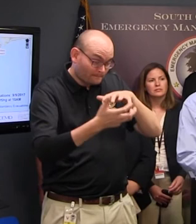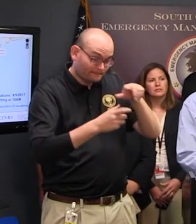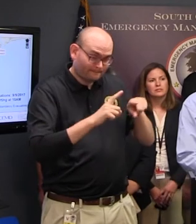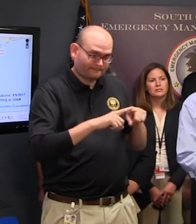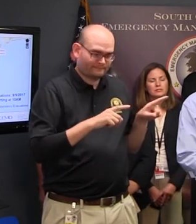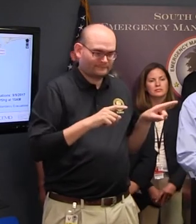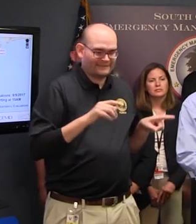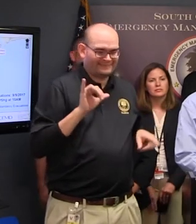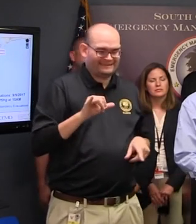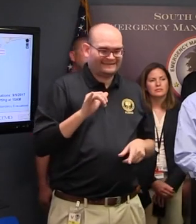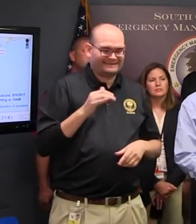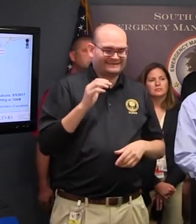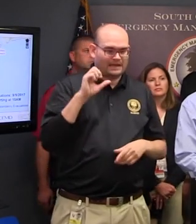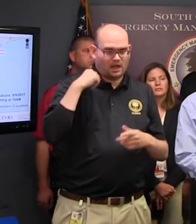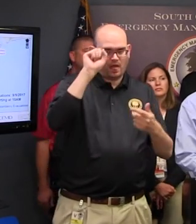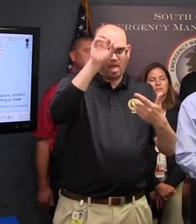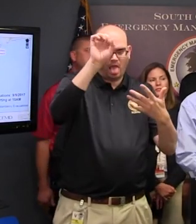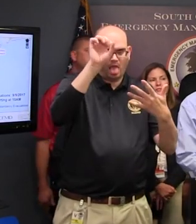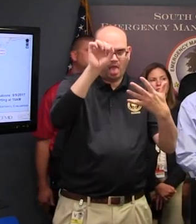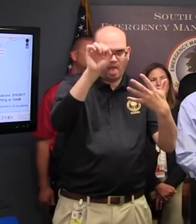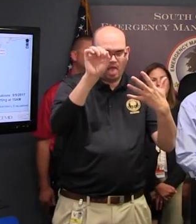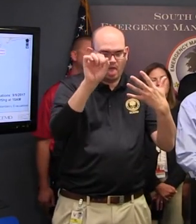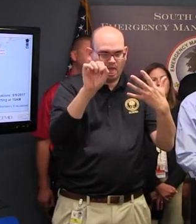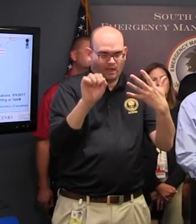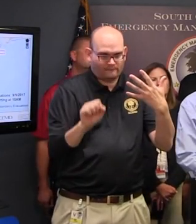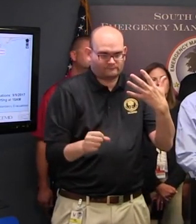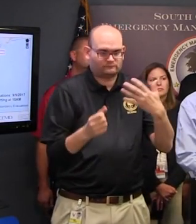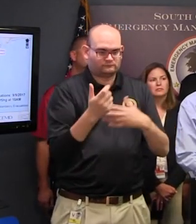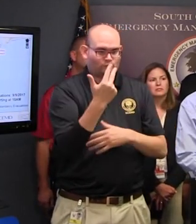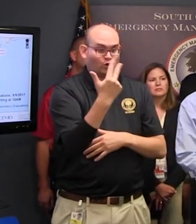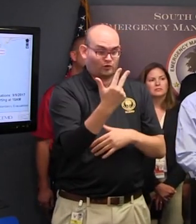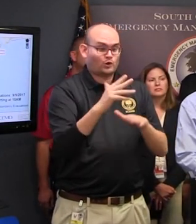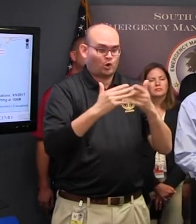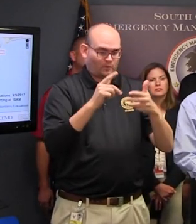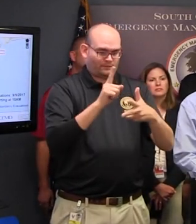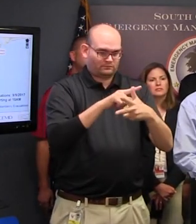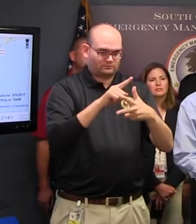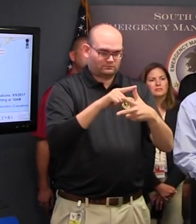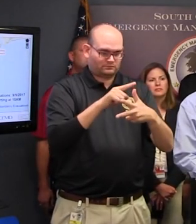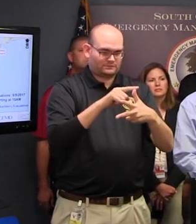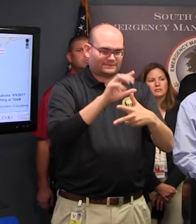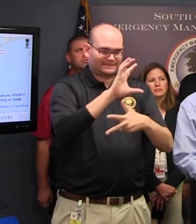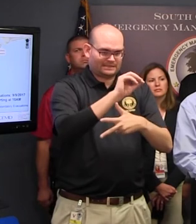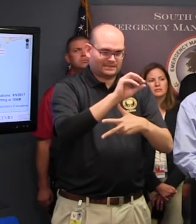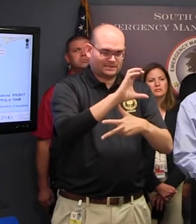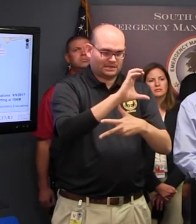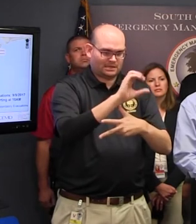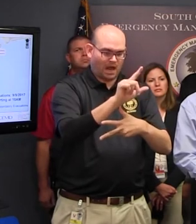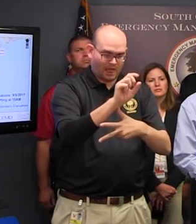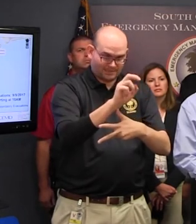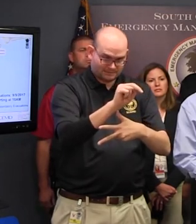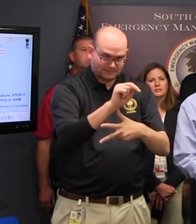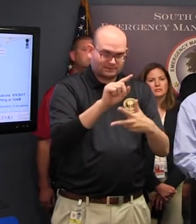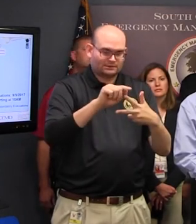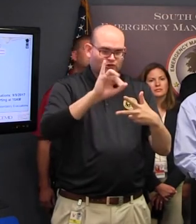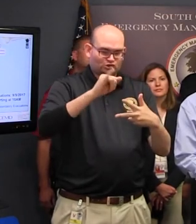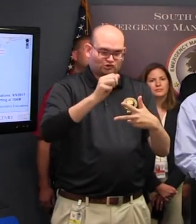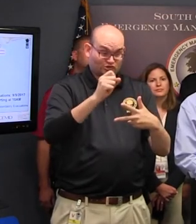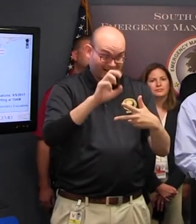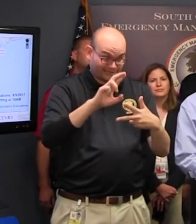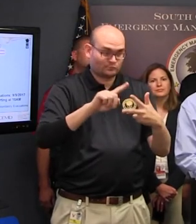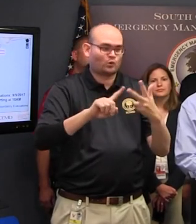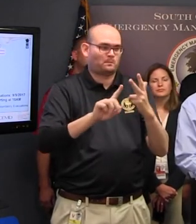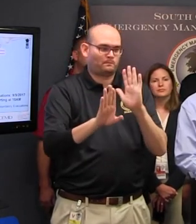We have three that are open now in Carleton County, Jasper, and Richland But a whole lot more open than tomorrow Of course, if